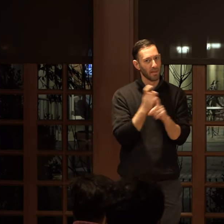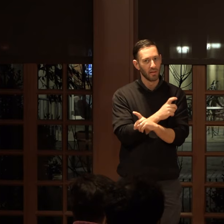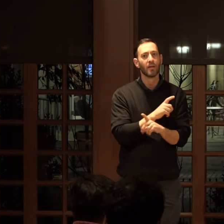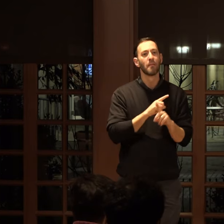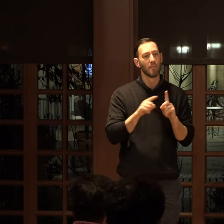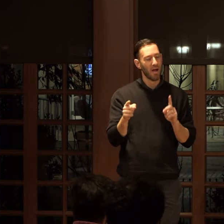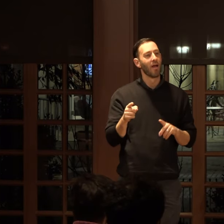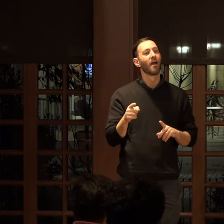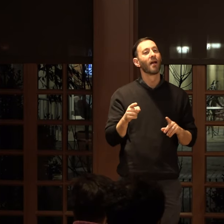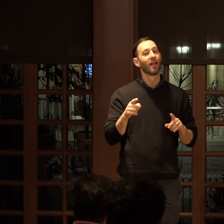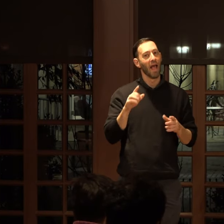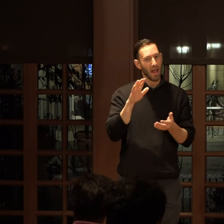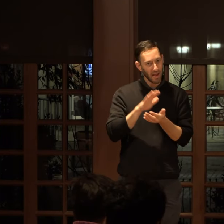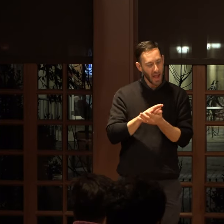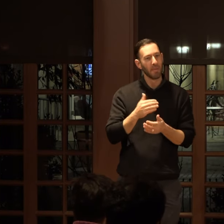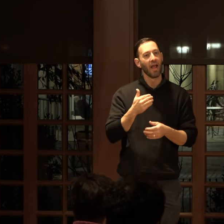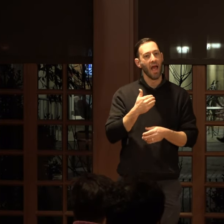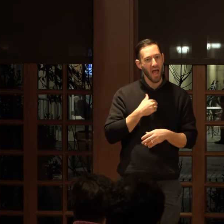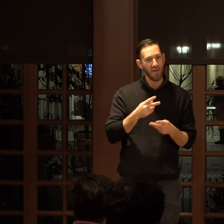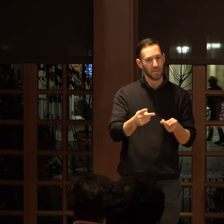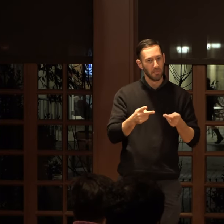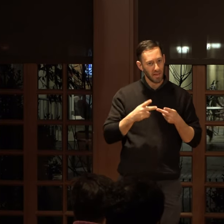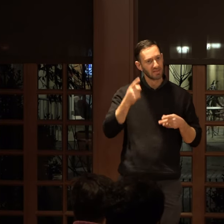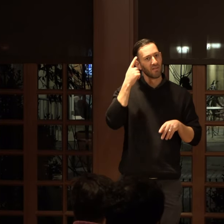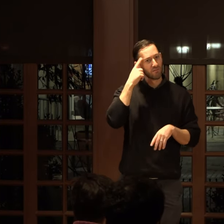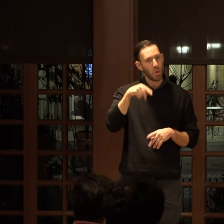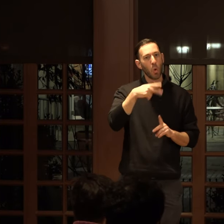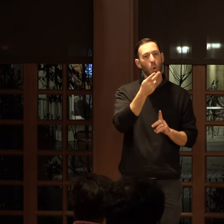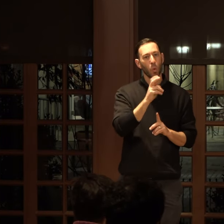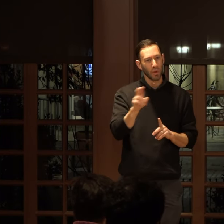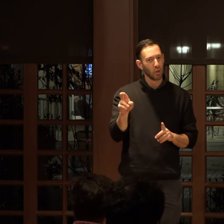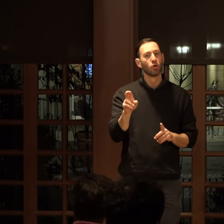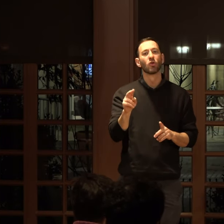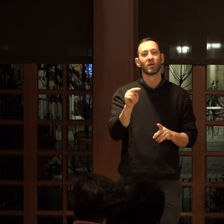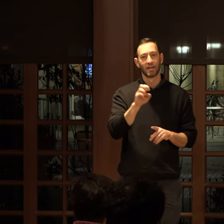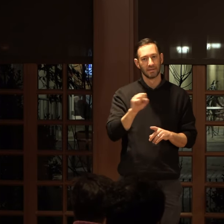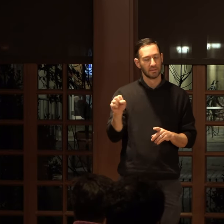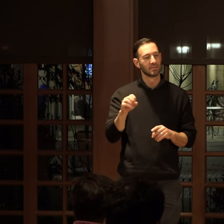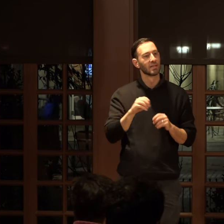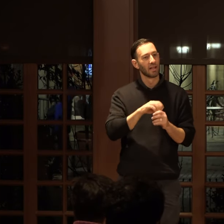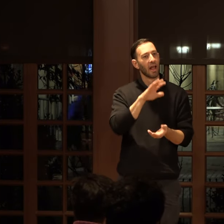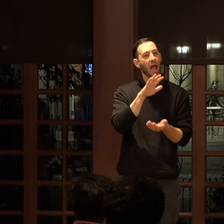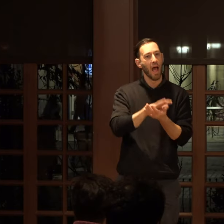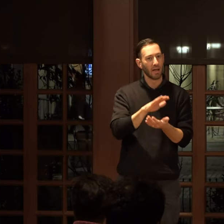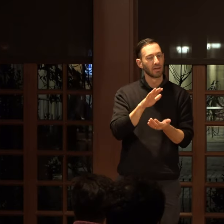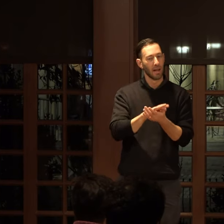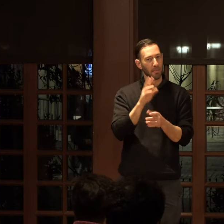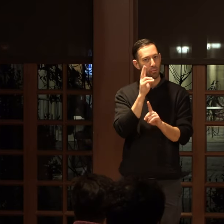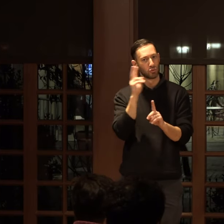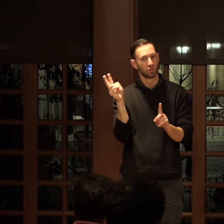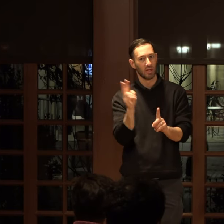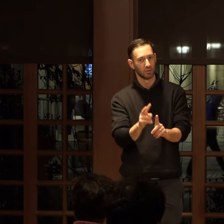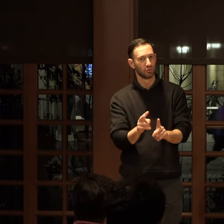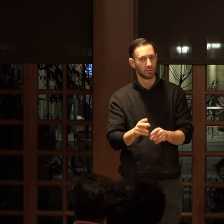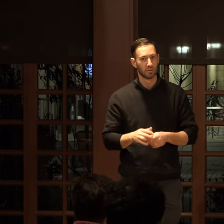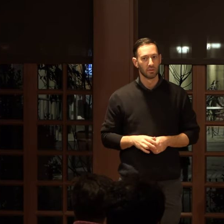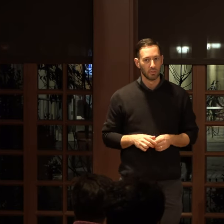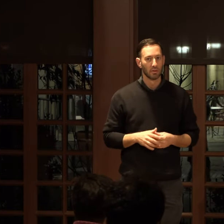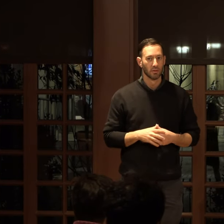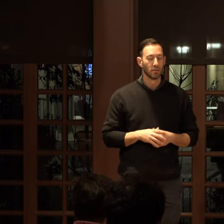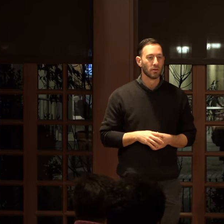space in the academy for queerness at least in an academic projection, right? Um,